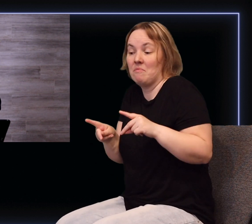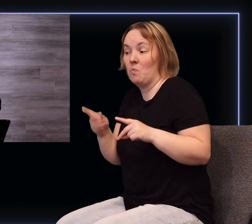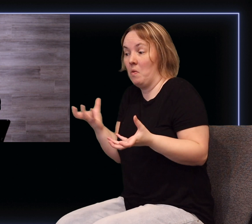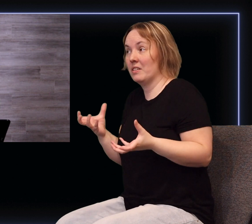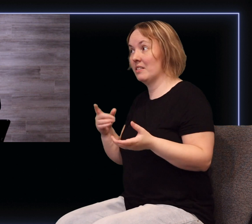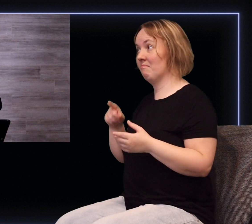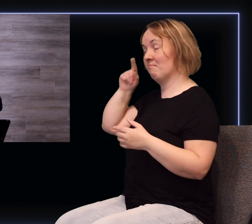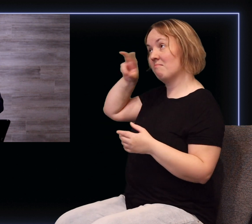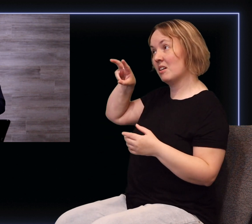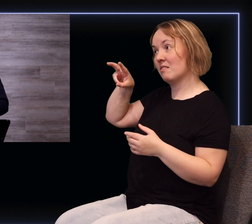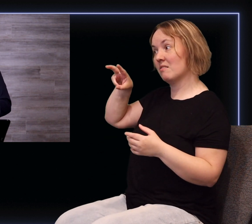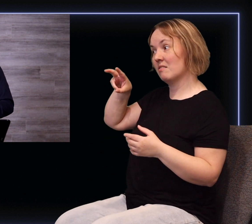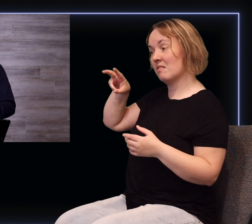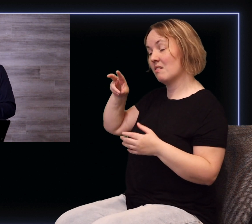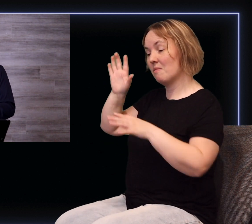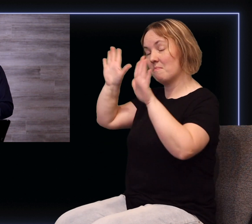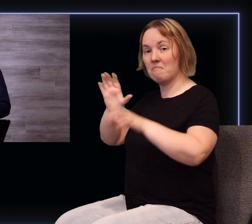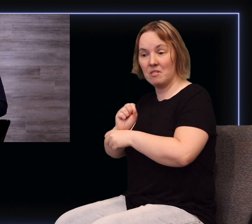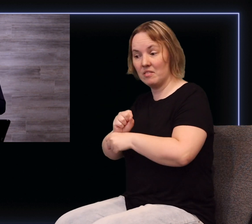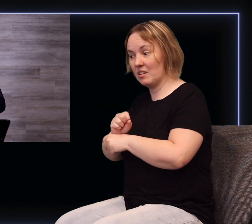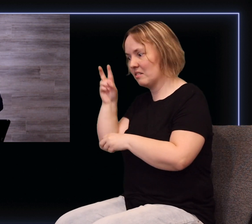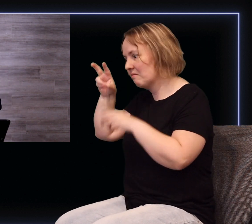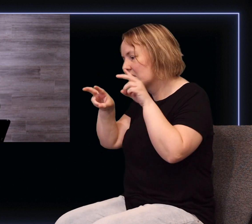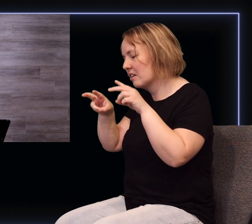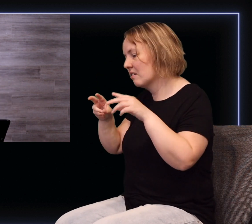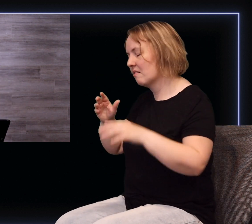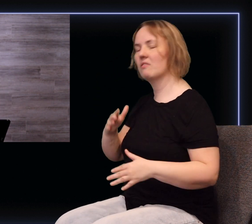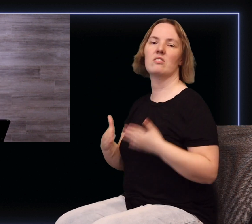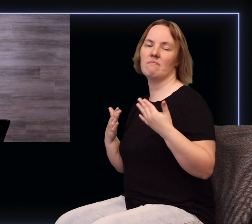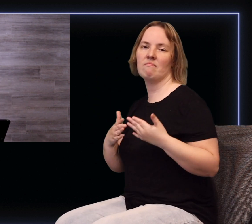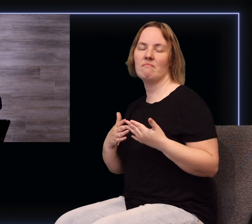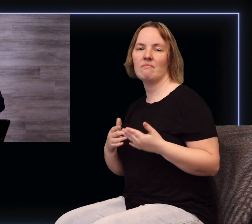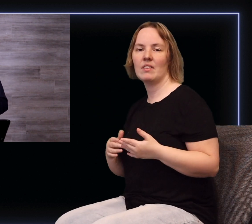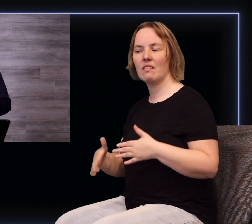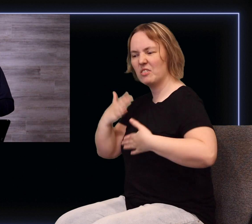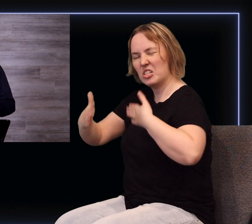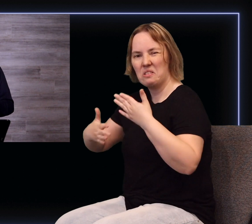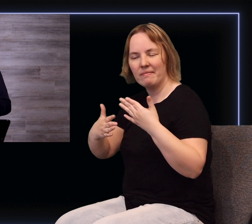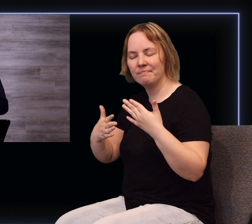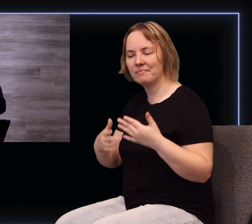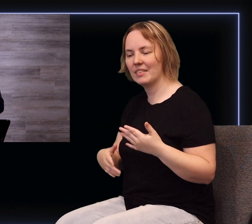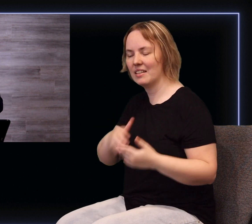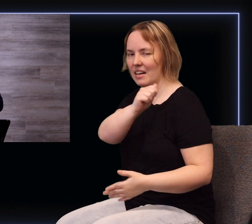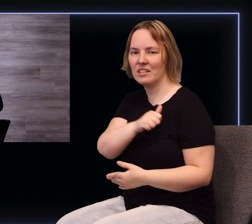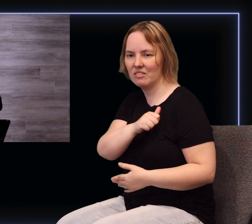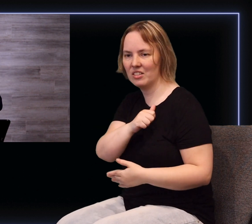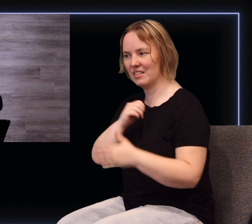And you know, some may be. But that attitude is not limited to people who believe in or